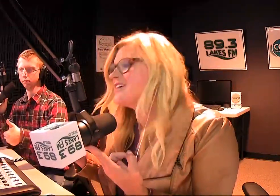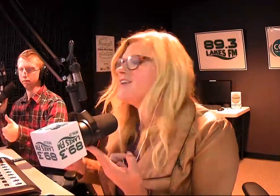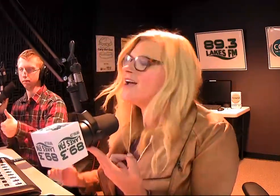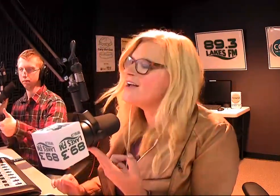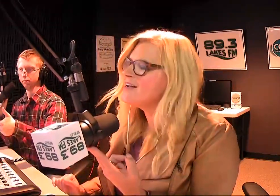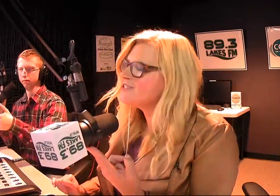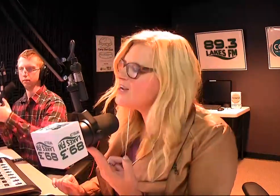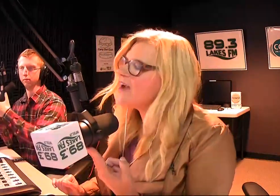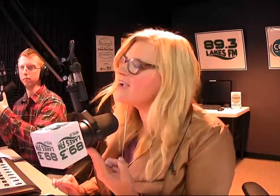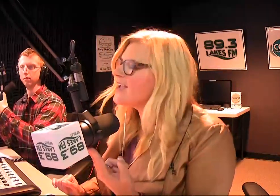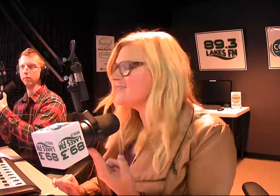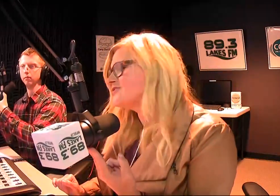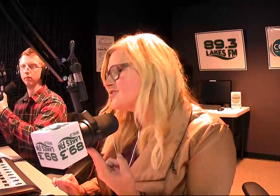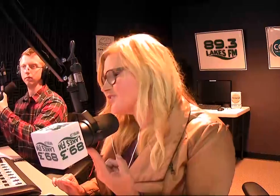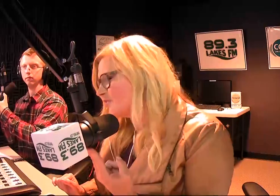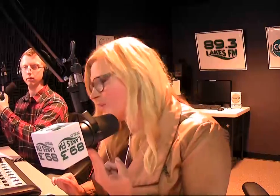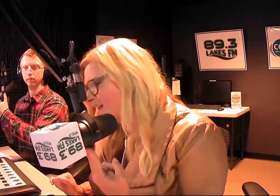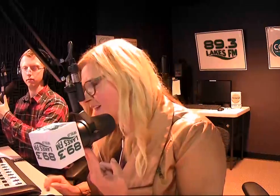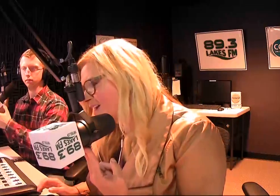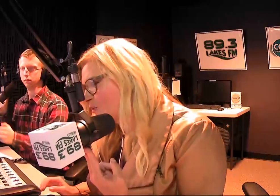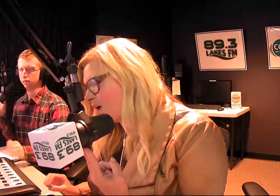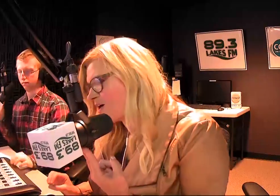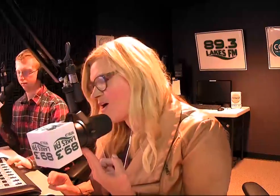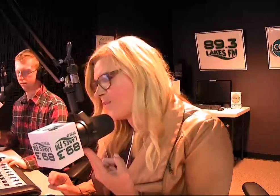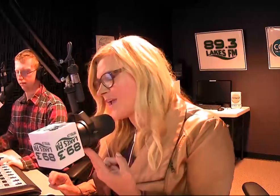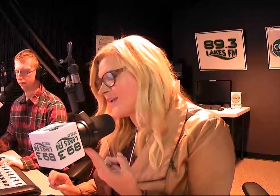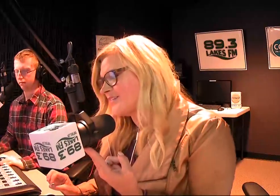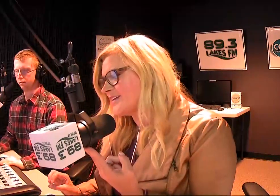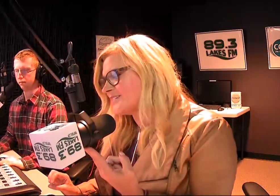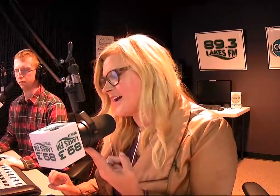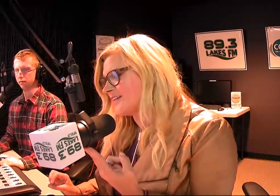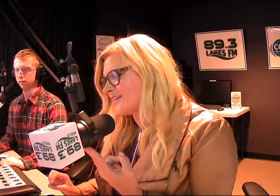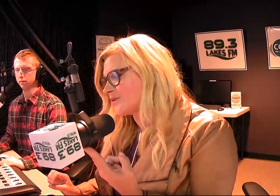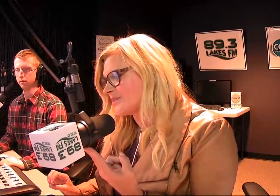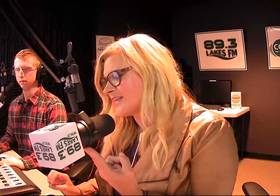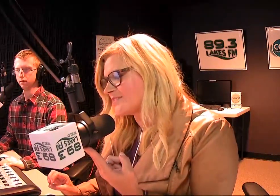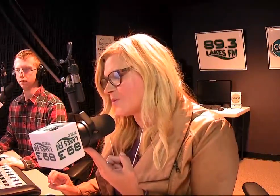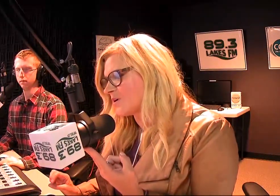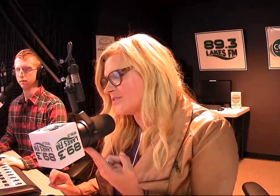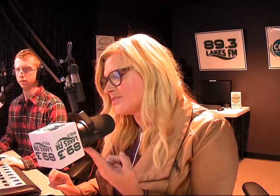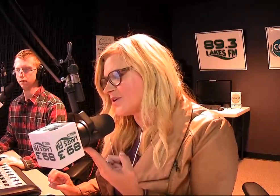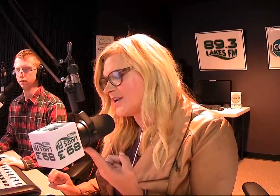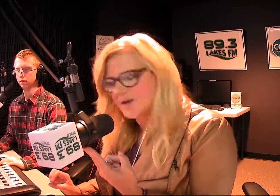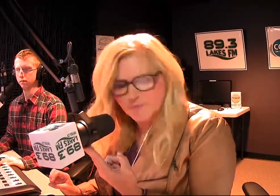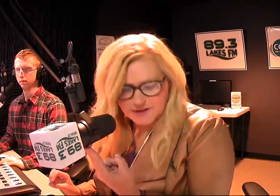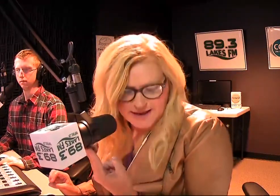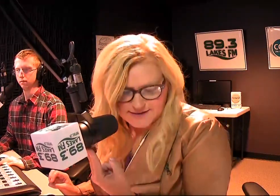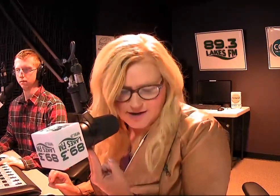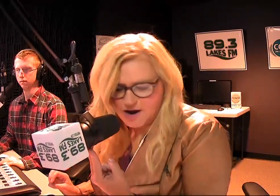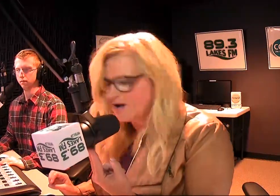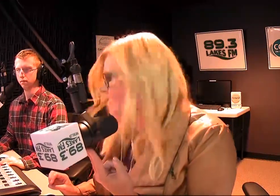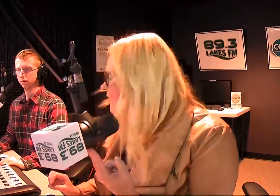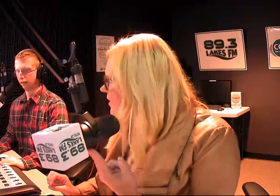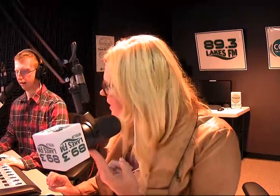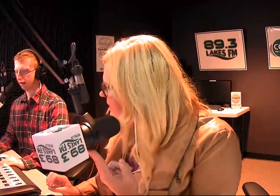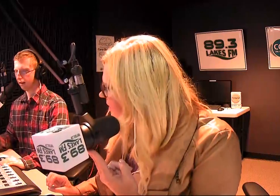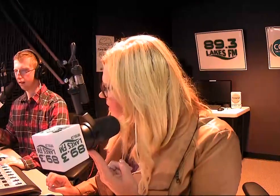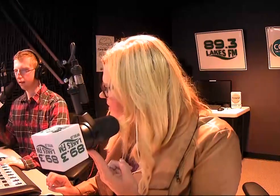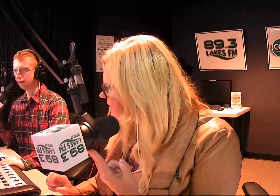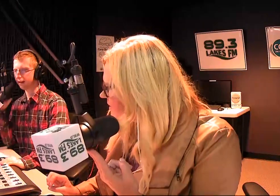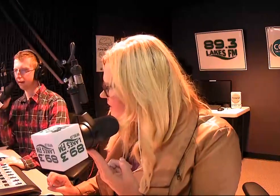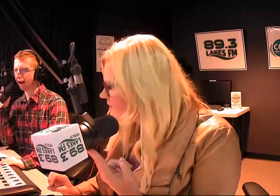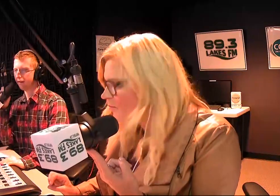continue to navigate Zoom, we are all making these little mistakes. So we're trying to get Blake's audio